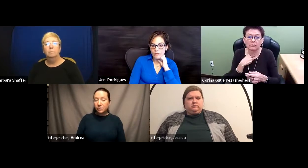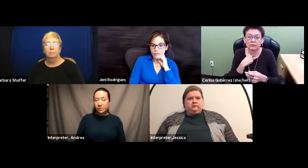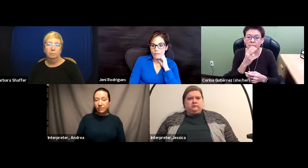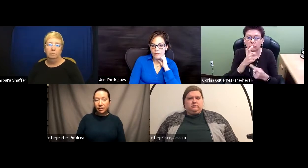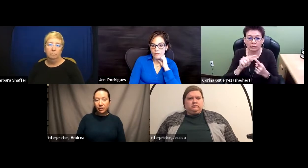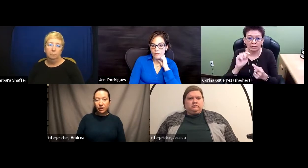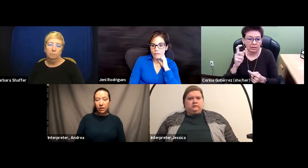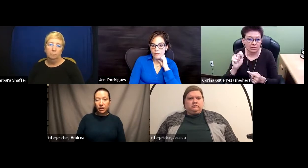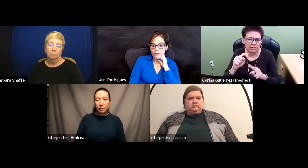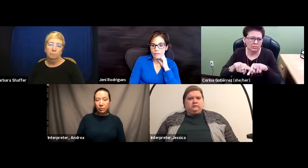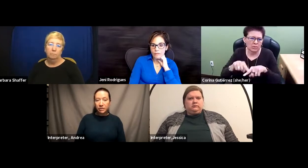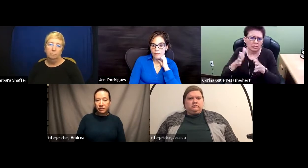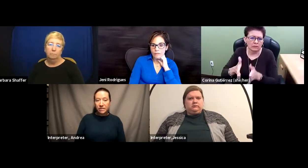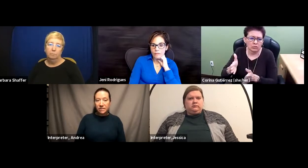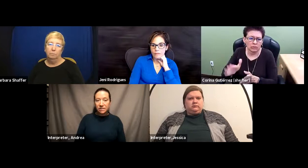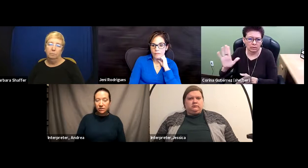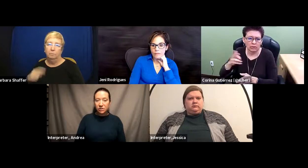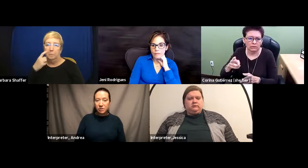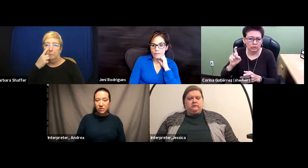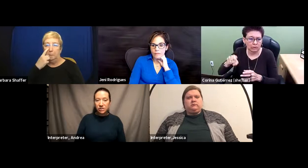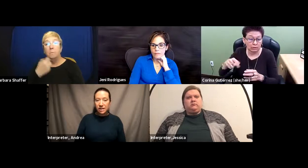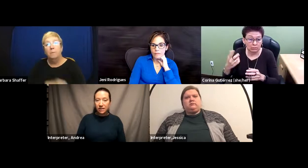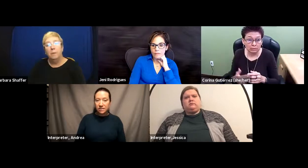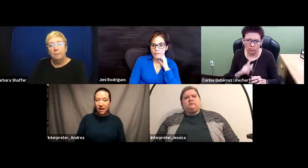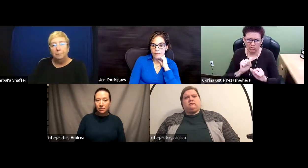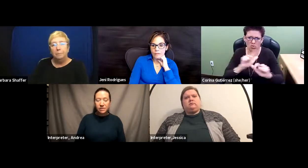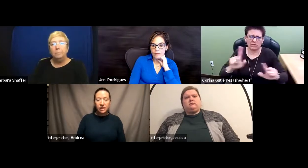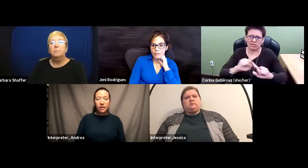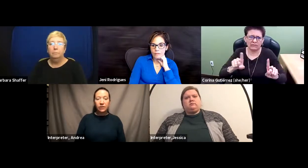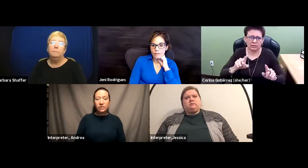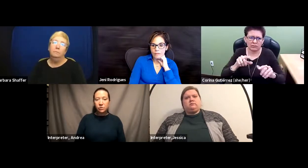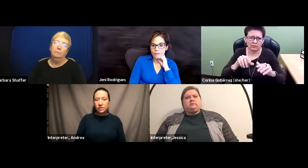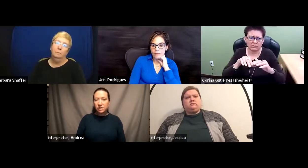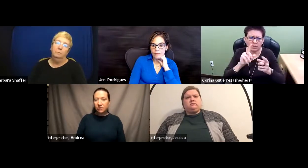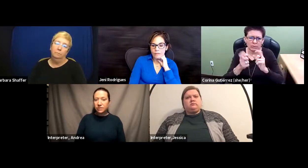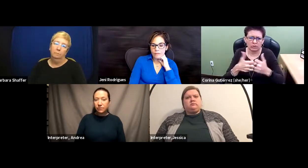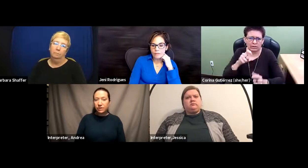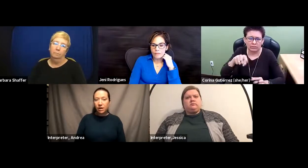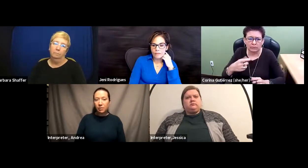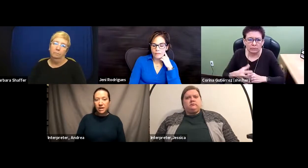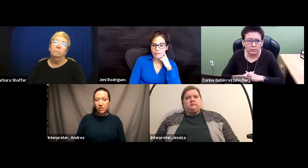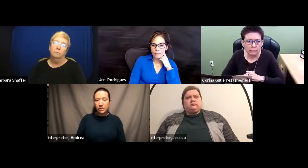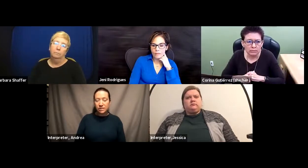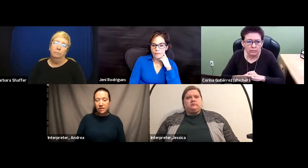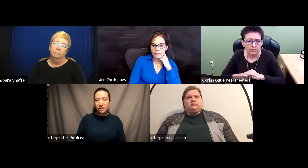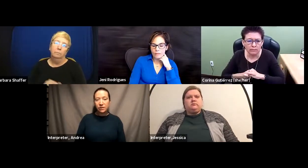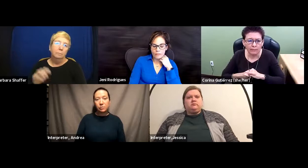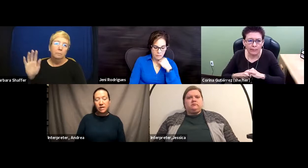which are available on mobile devices. There are speech-to-text apps, and all sorts of different accommodations that could be